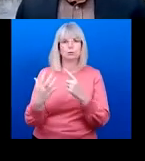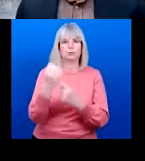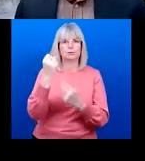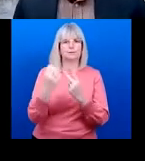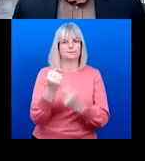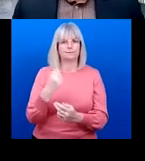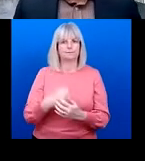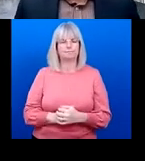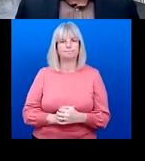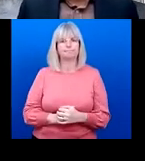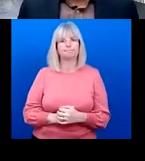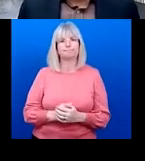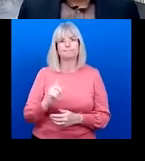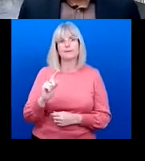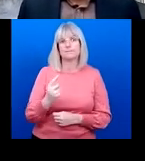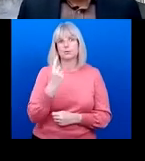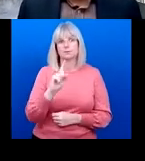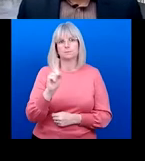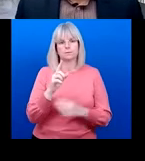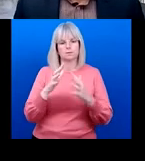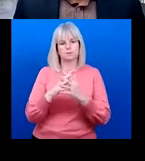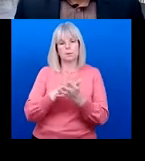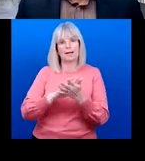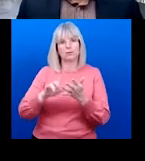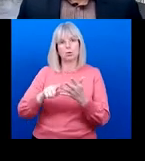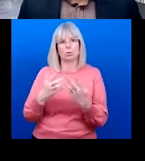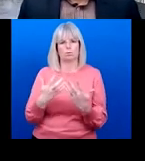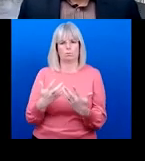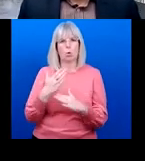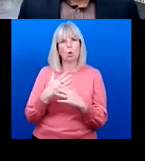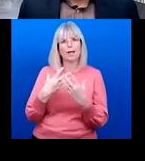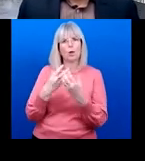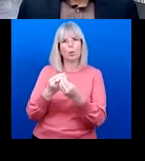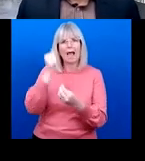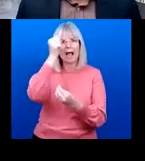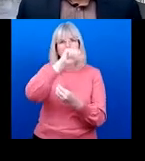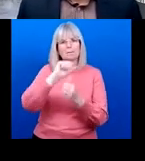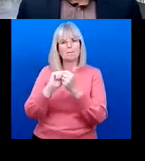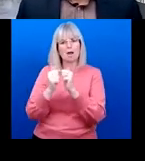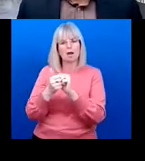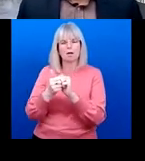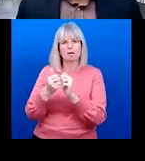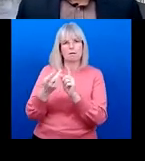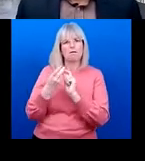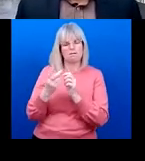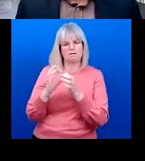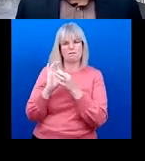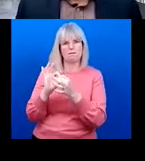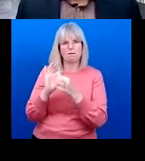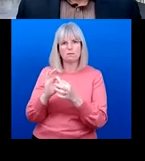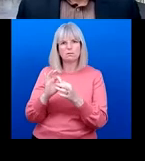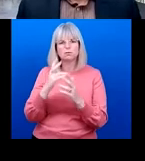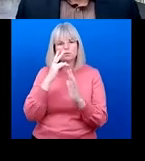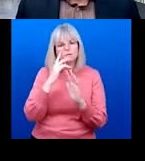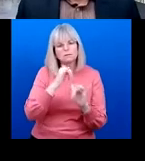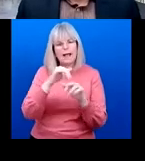first one being that WHO is currently working with academic partners in the field to analyze existing population based survey